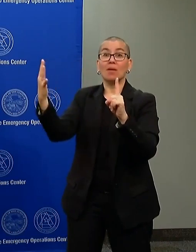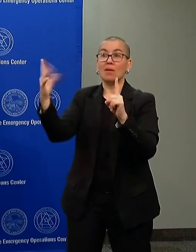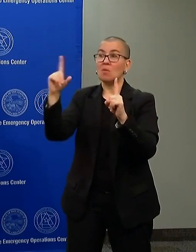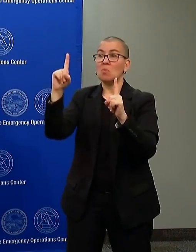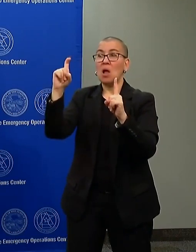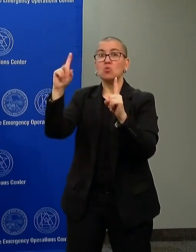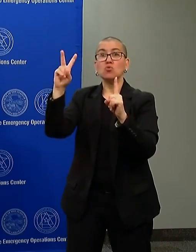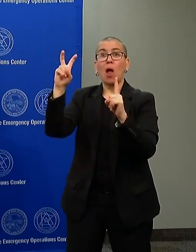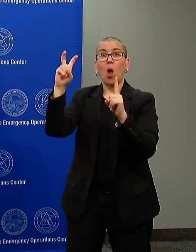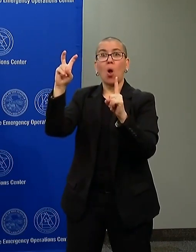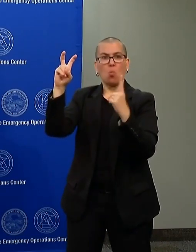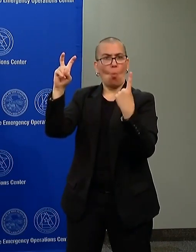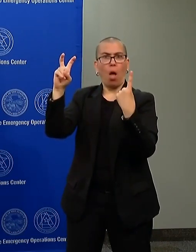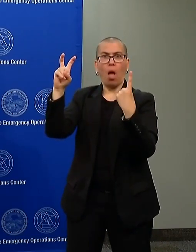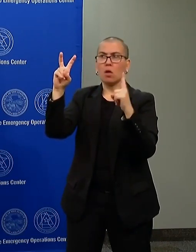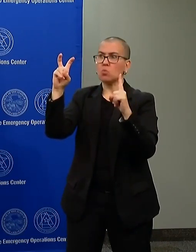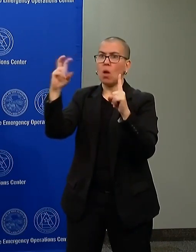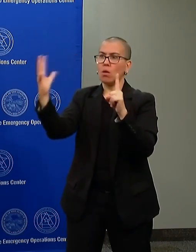coming in.